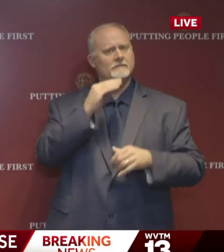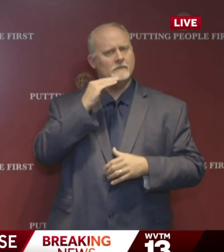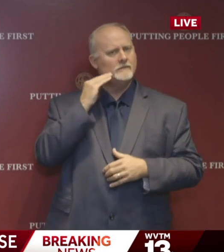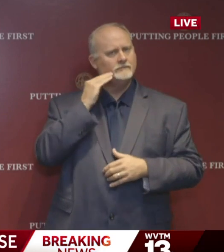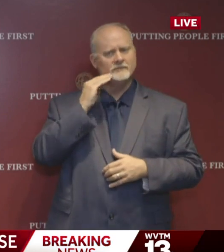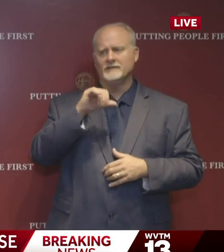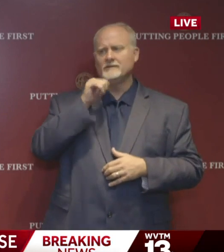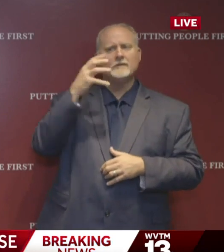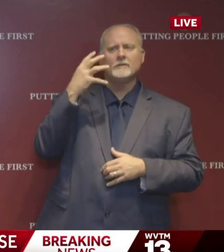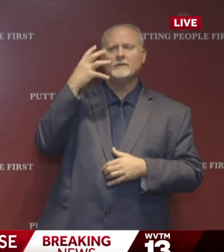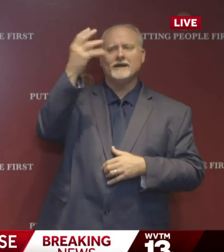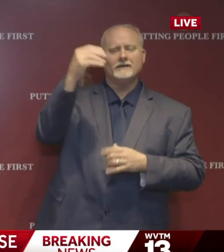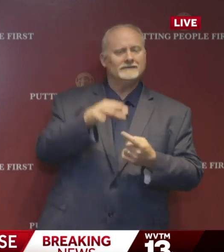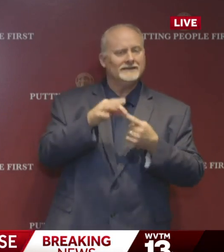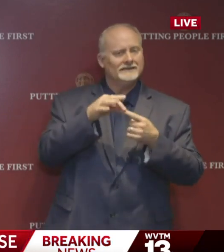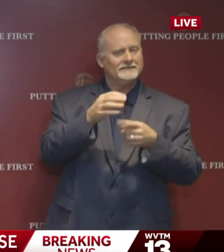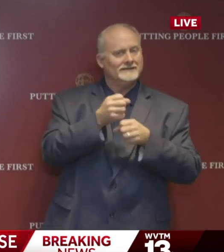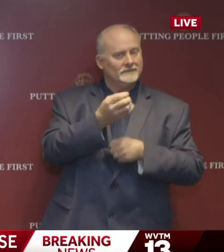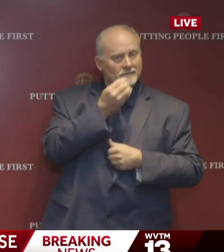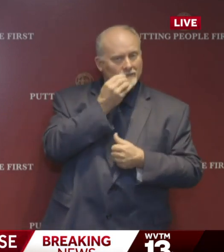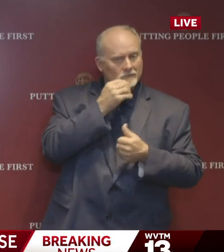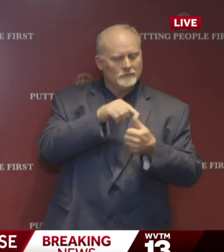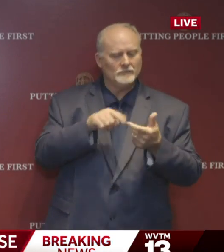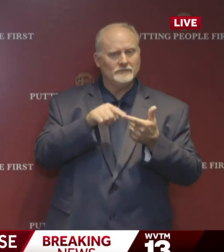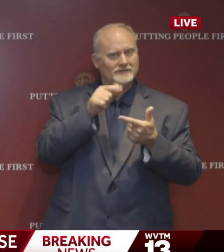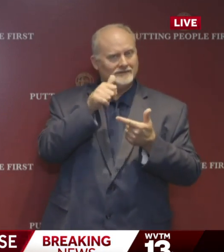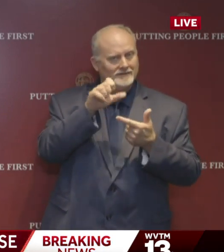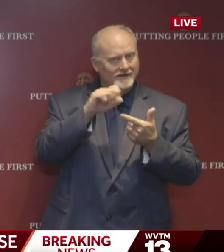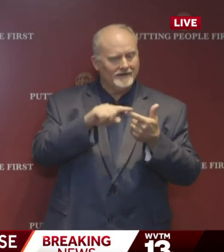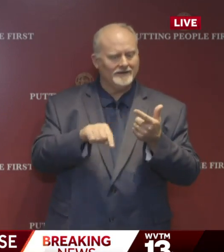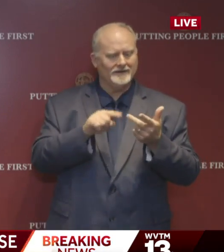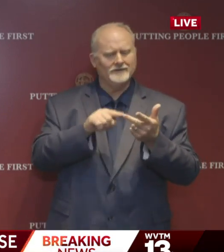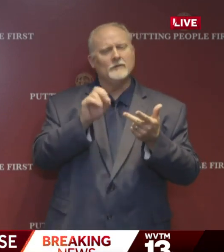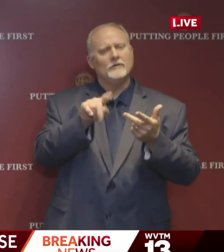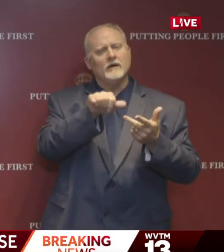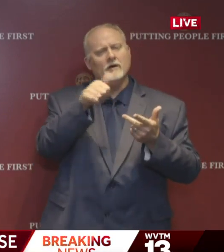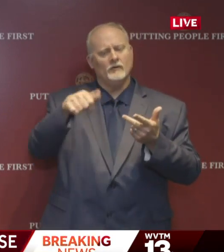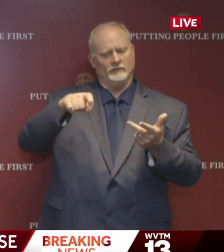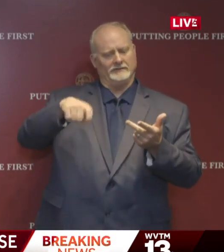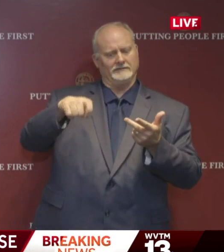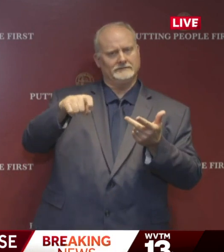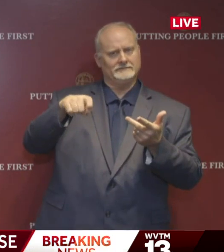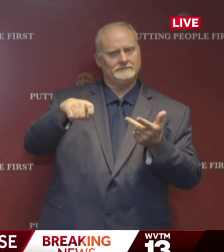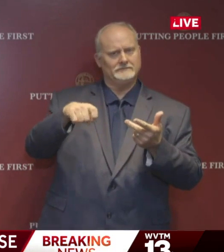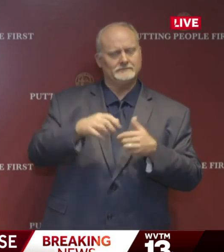don't go out unless getting food, gas, or other essentials.